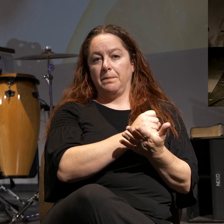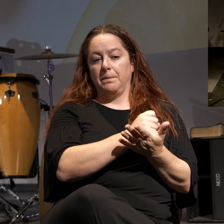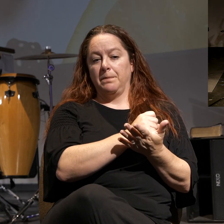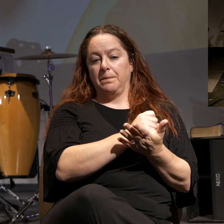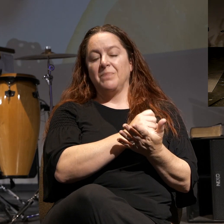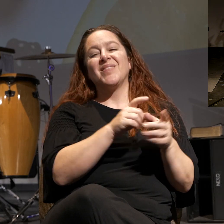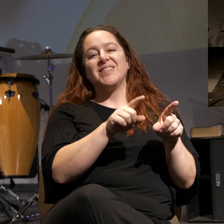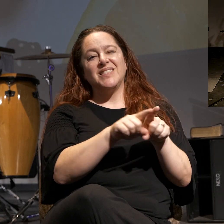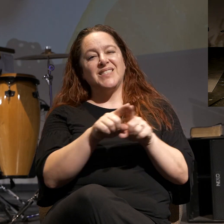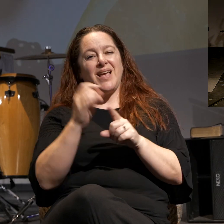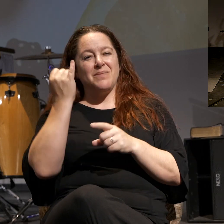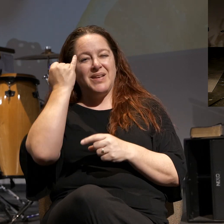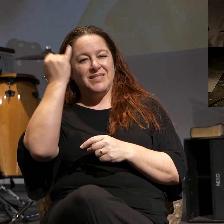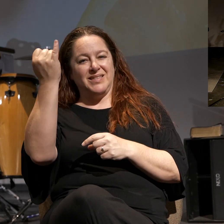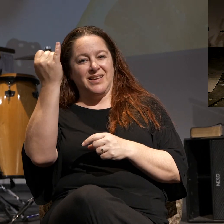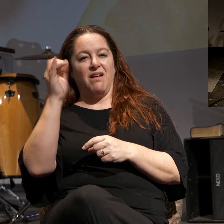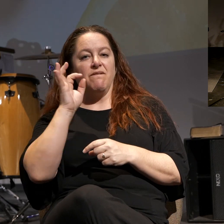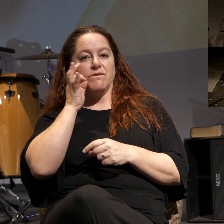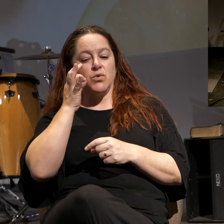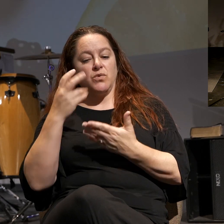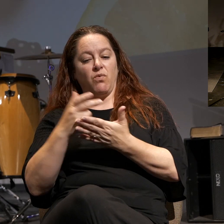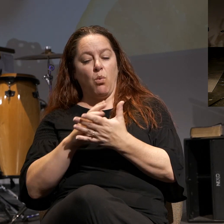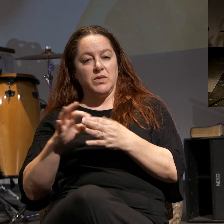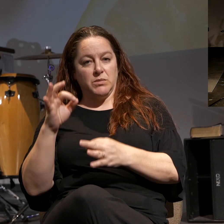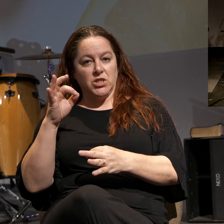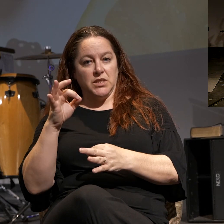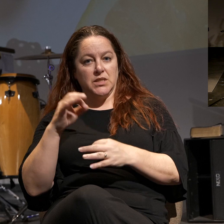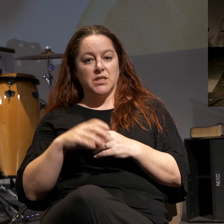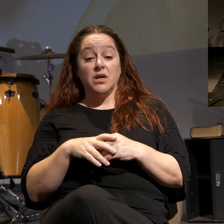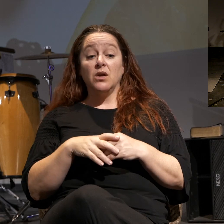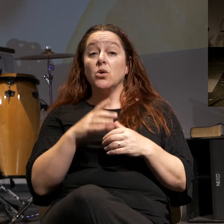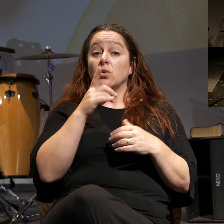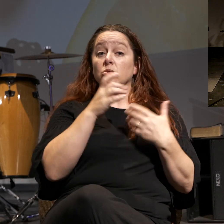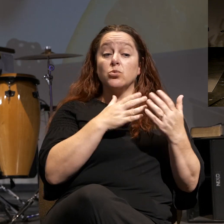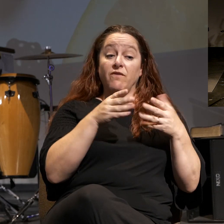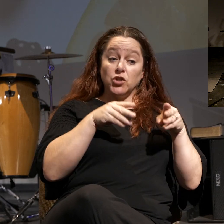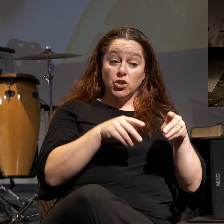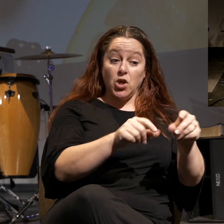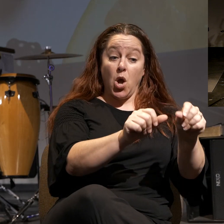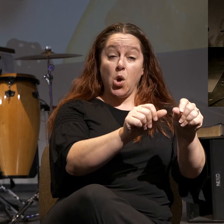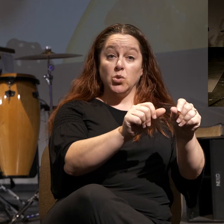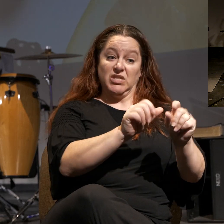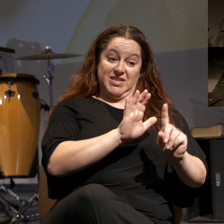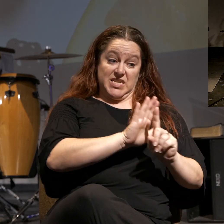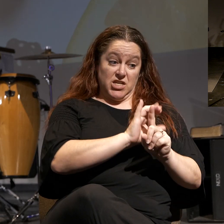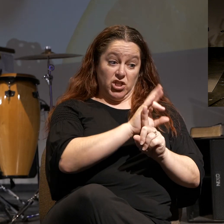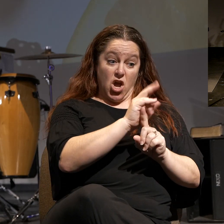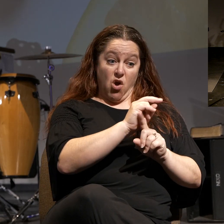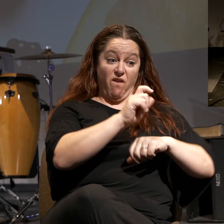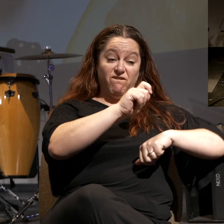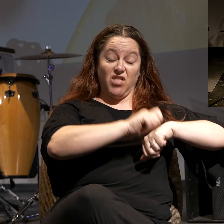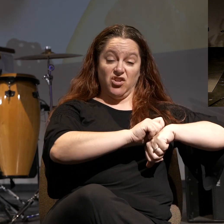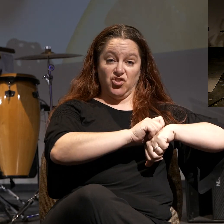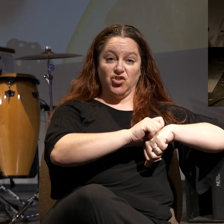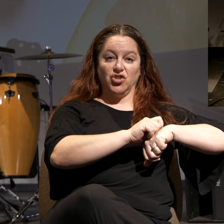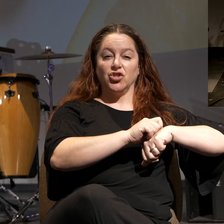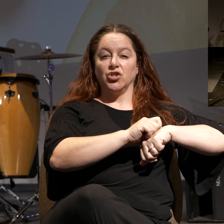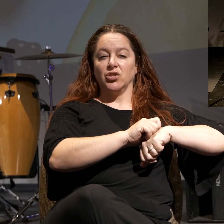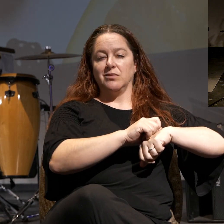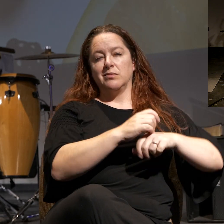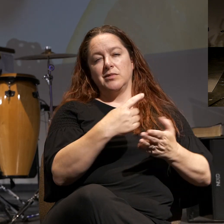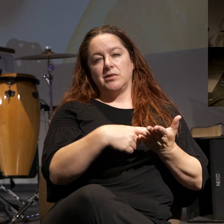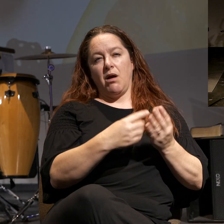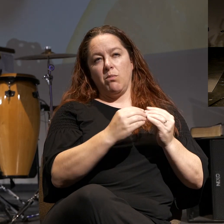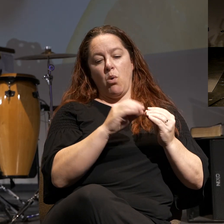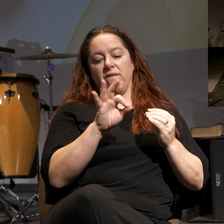idea of the fruit of the Holy Spirit. And so he goes on, says, For the one who sows to his own flesh, when you think of flesh, we'll talk more